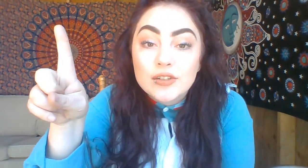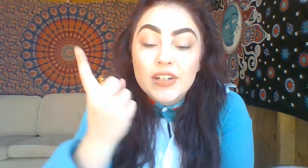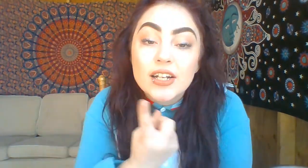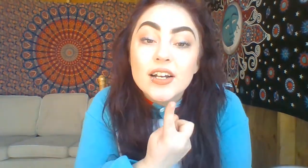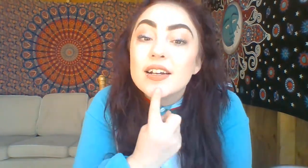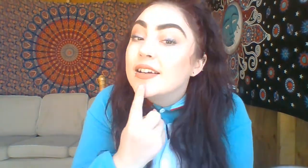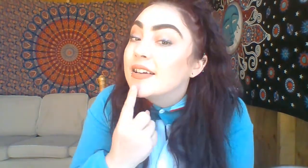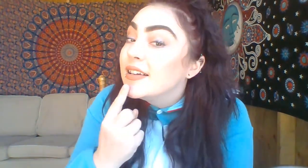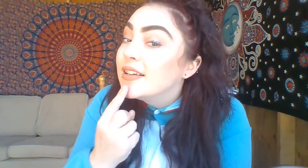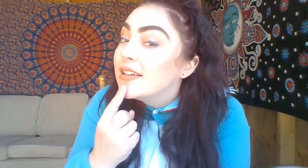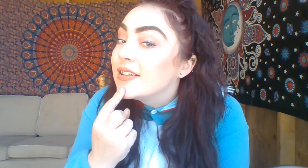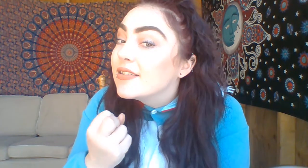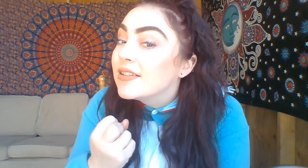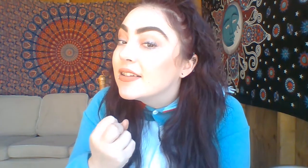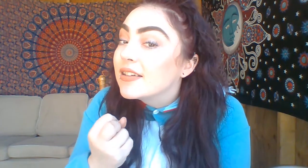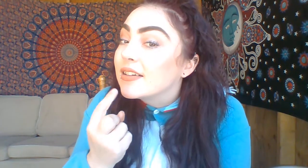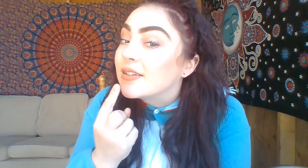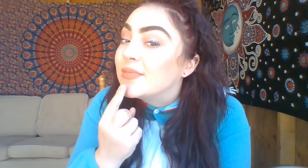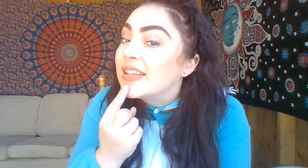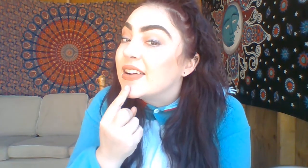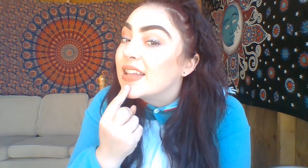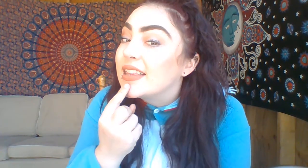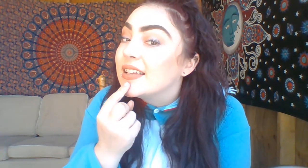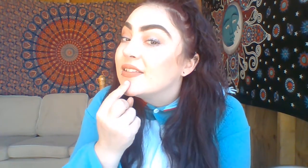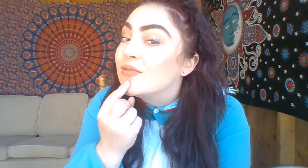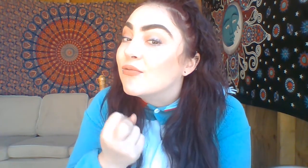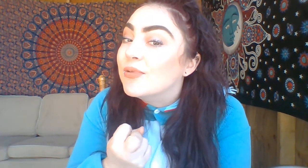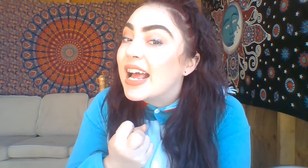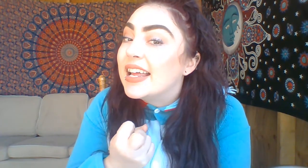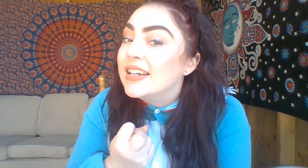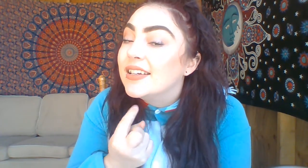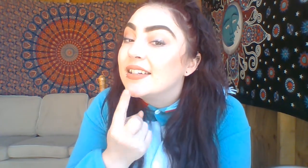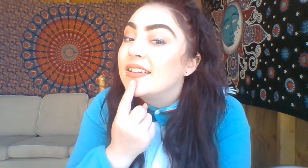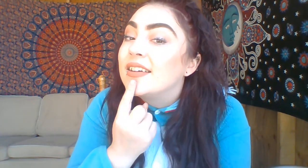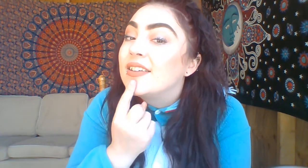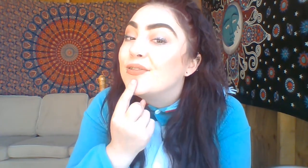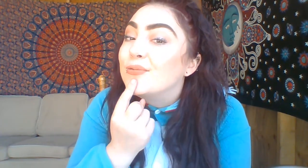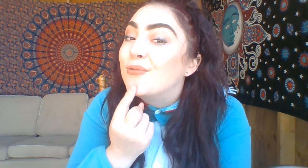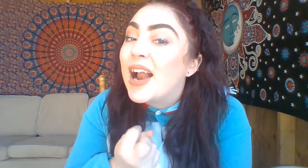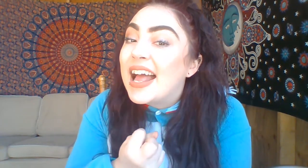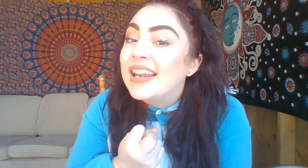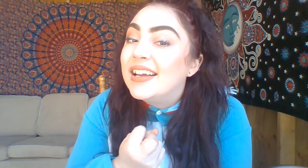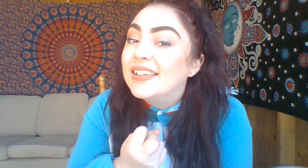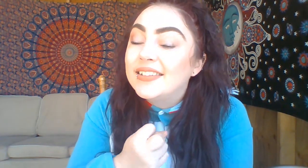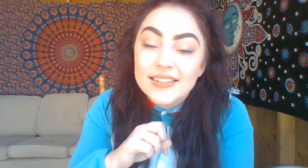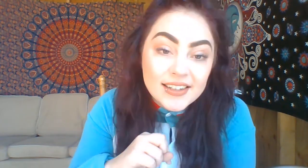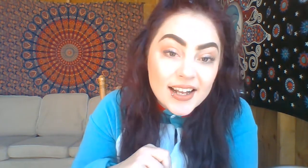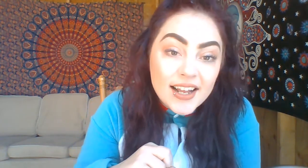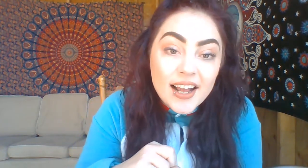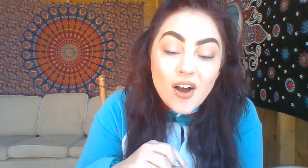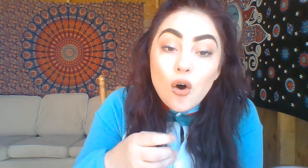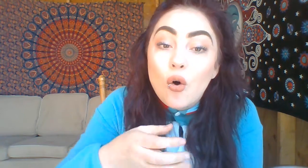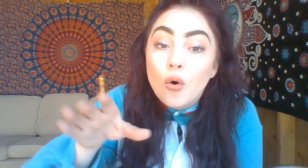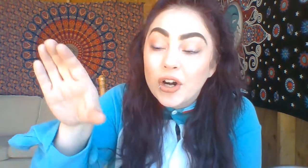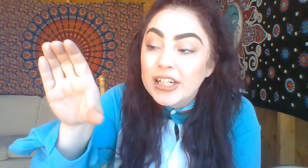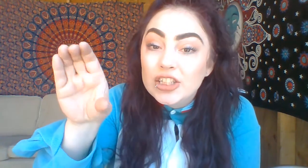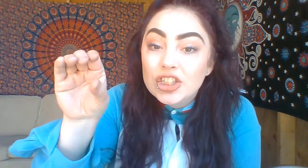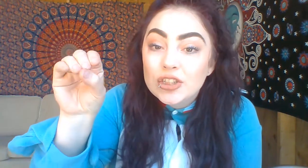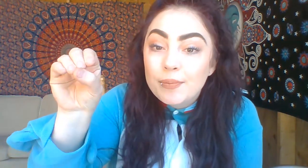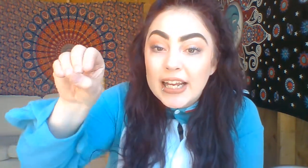finger, comes down like this, red. Red. Orange, make